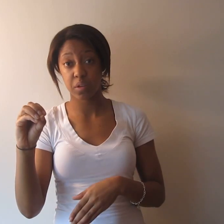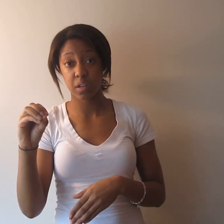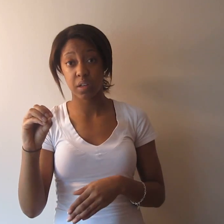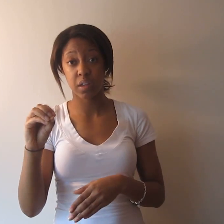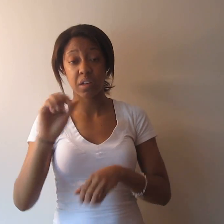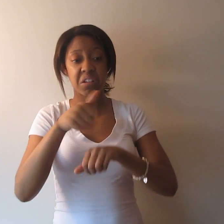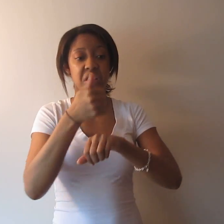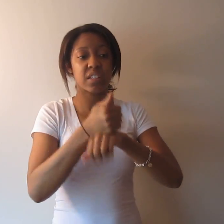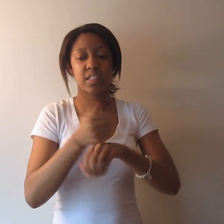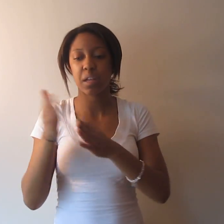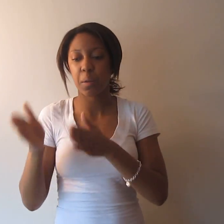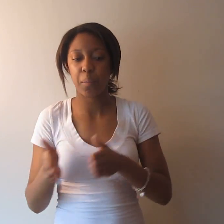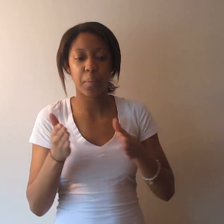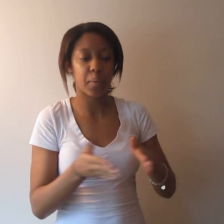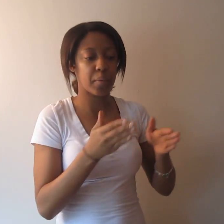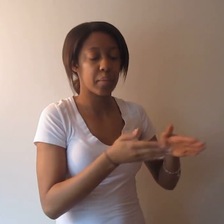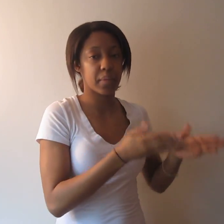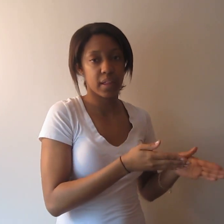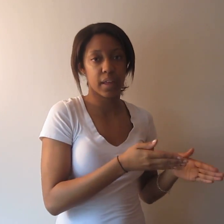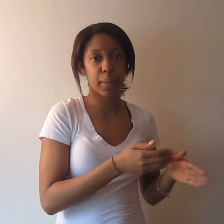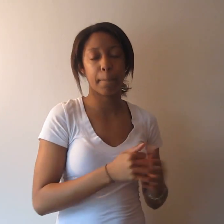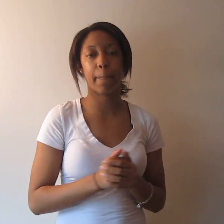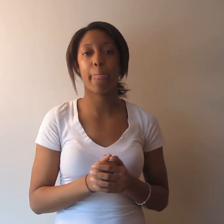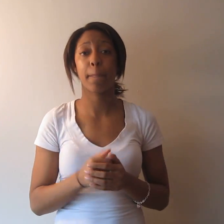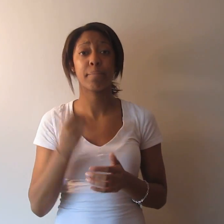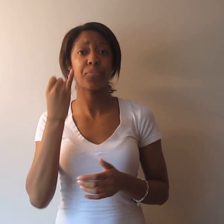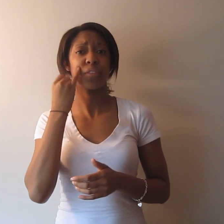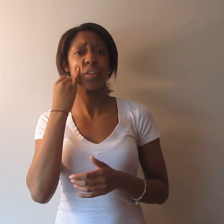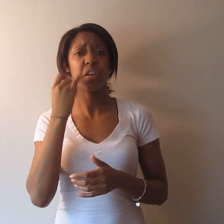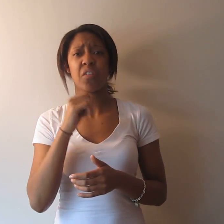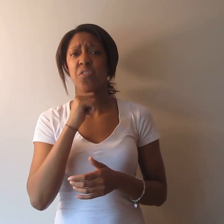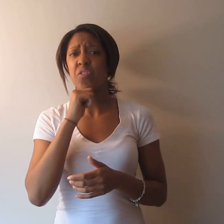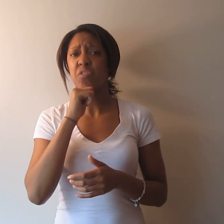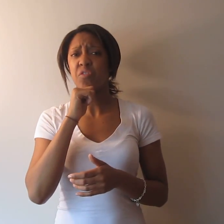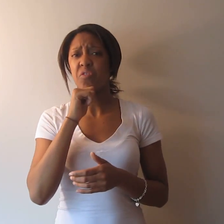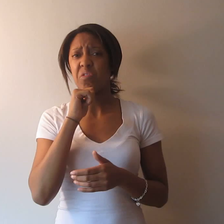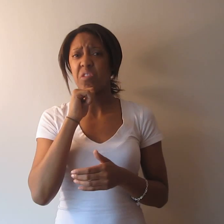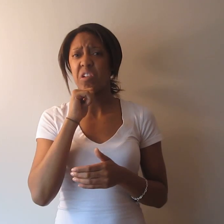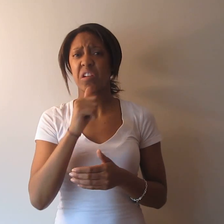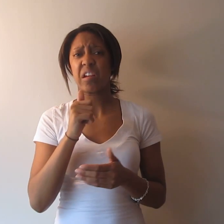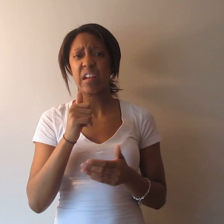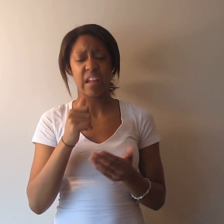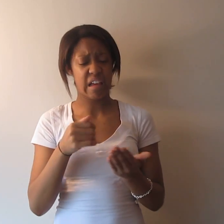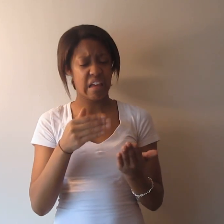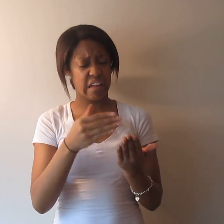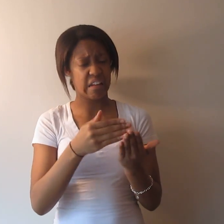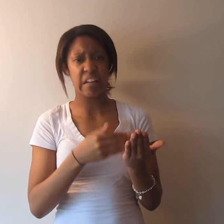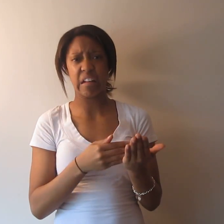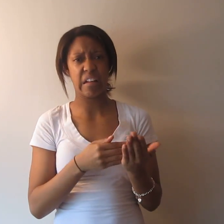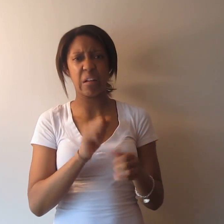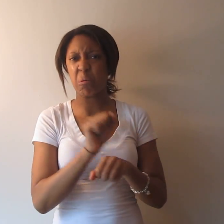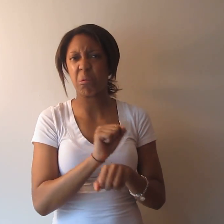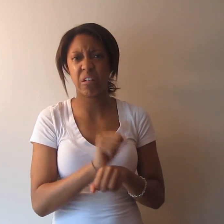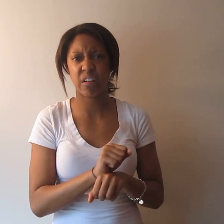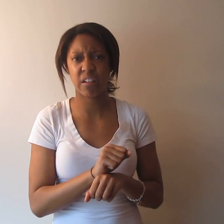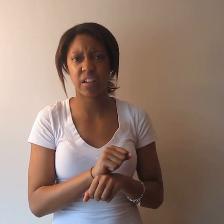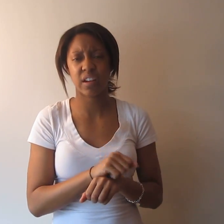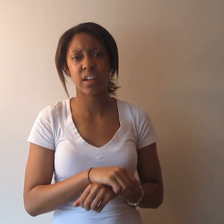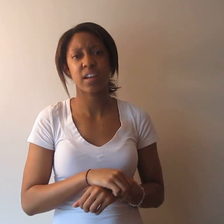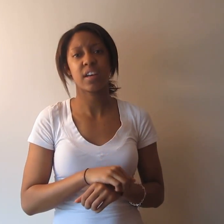If those steps are ineffective, be sure to inform them of that. It is in the interest of everyone that you receive the right accommodation